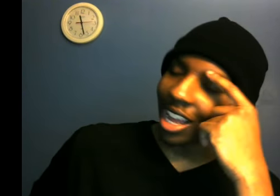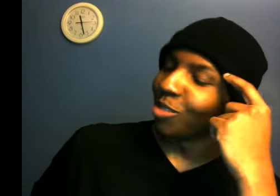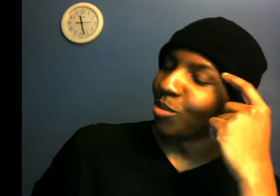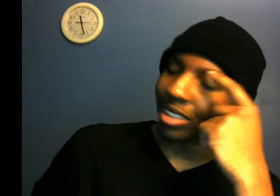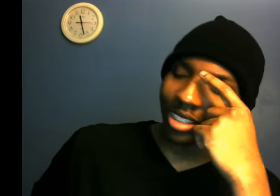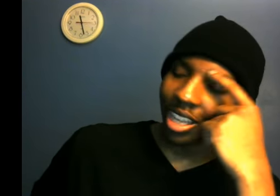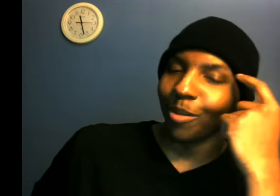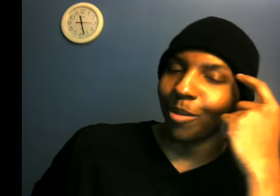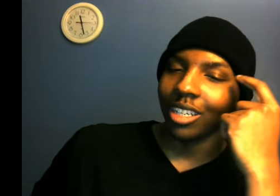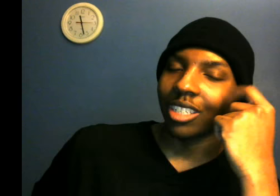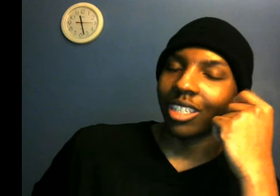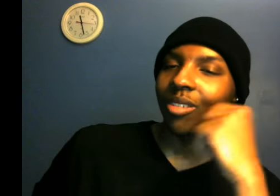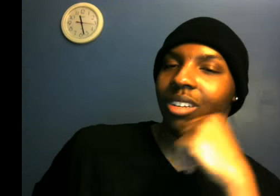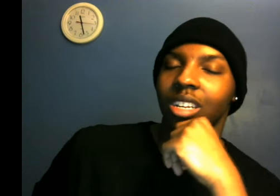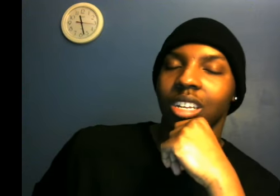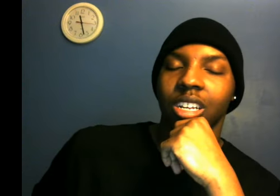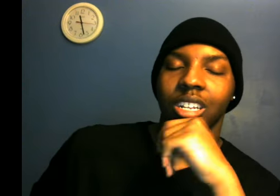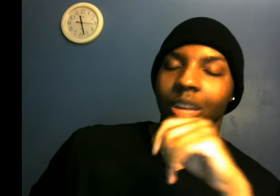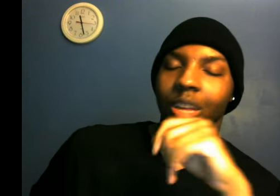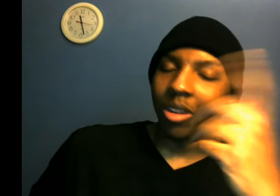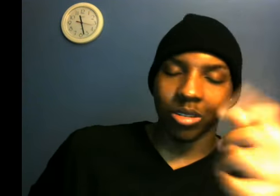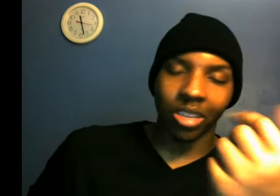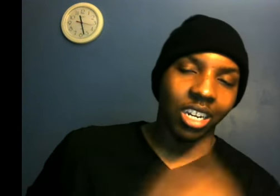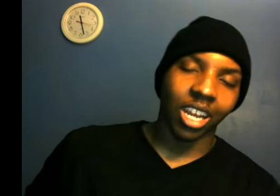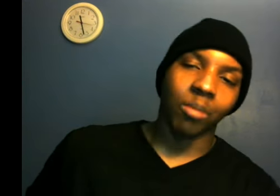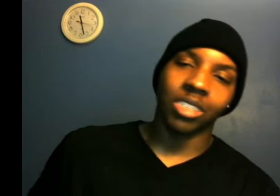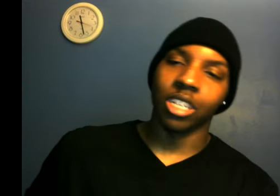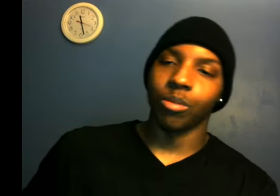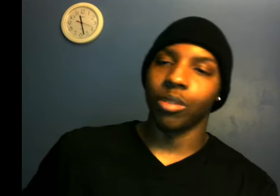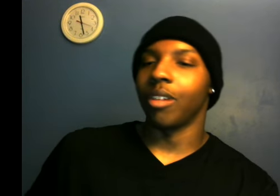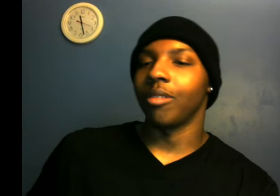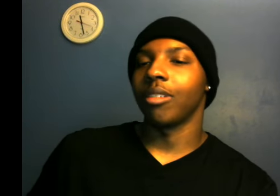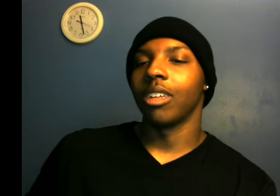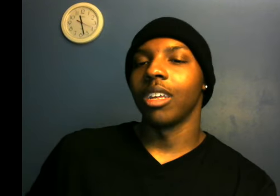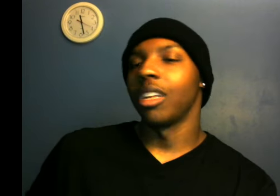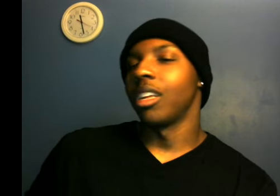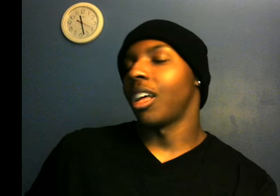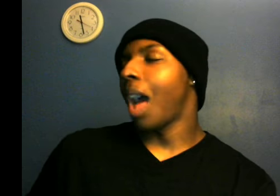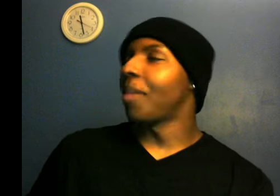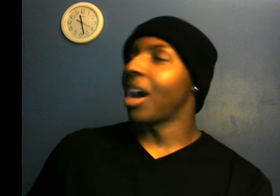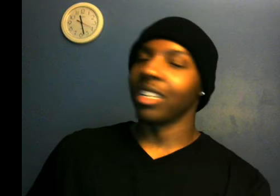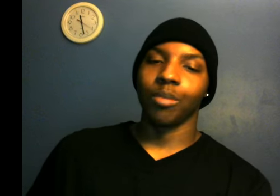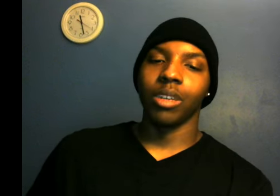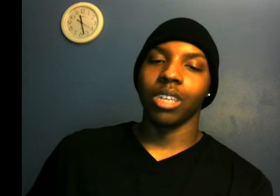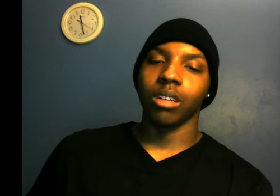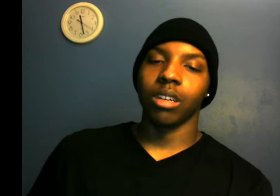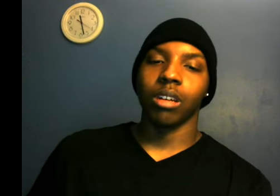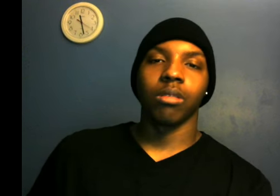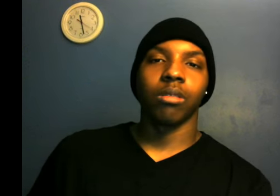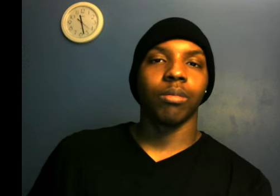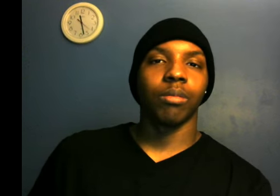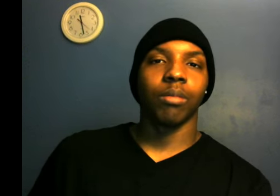ain't got too much to say about this, though. Let me know what think in the comment section below. So I'm out of here. Peace out, though. Thank you.